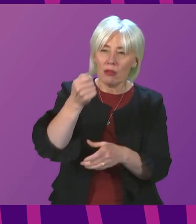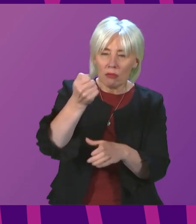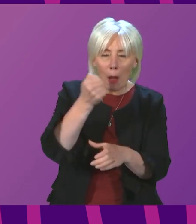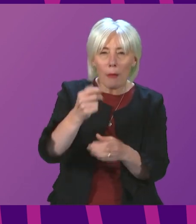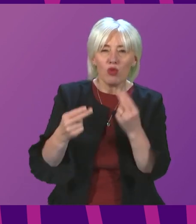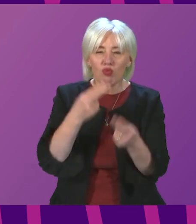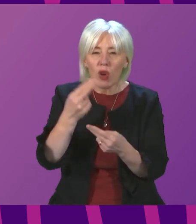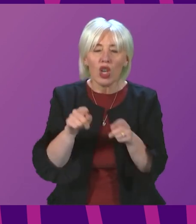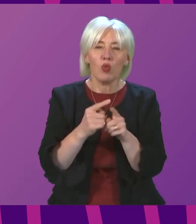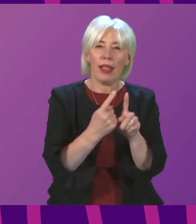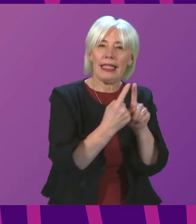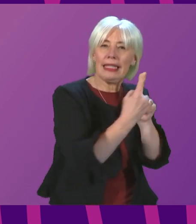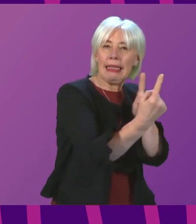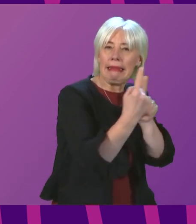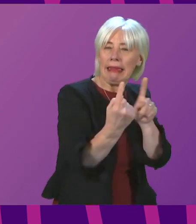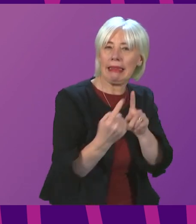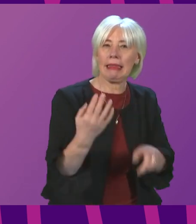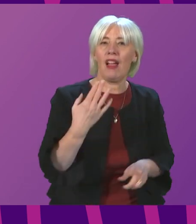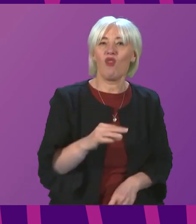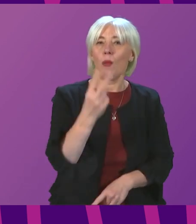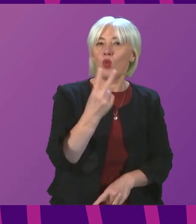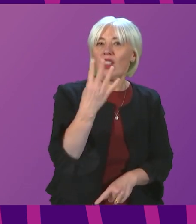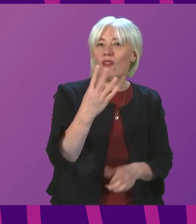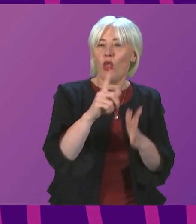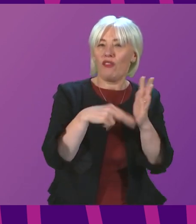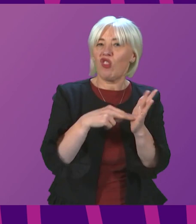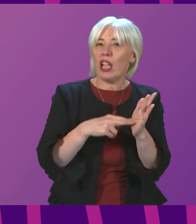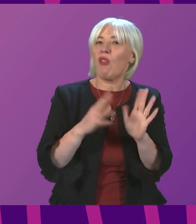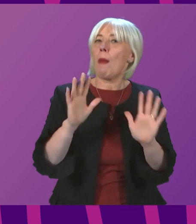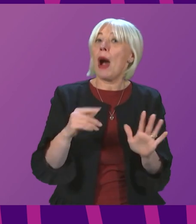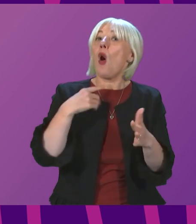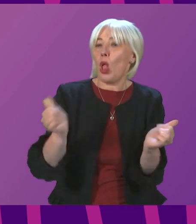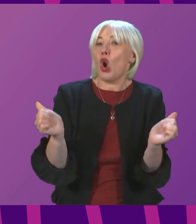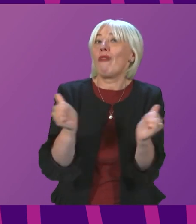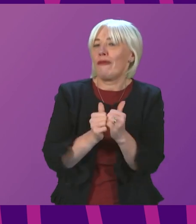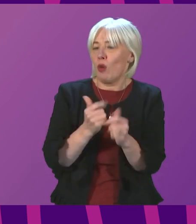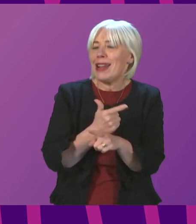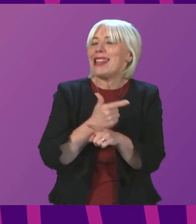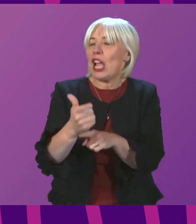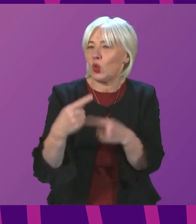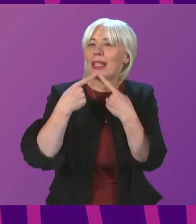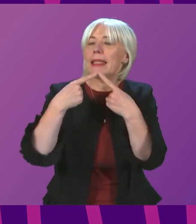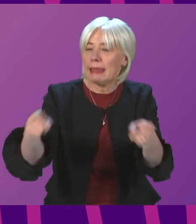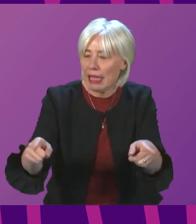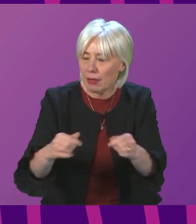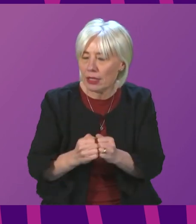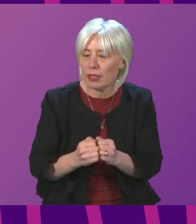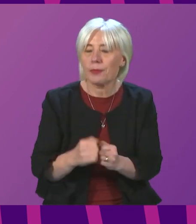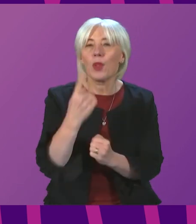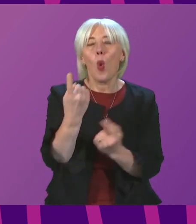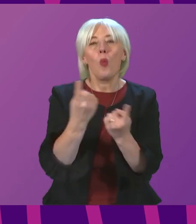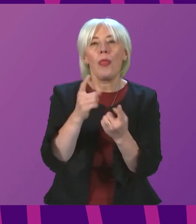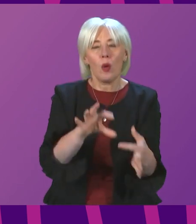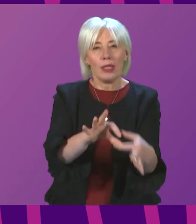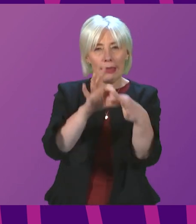places from the 24th of January. However, I will confirm this in my statement next week. There is a related point I want to draw